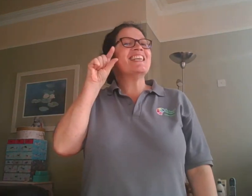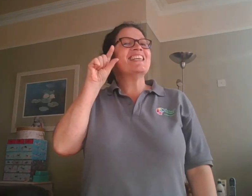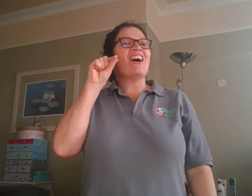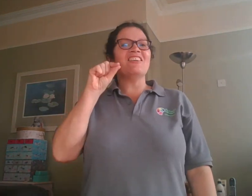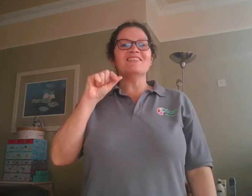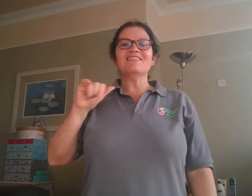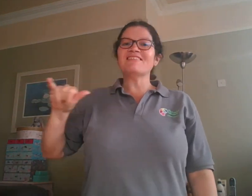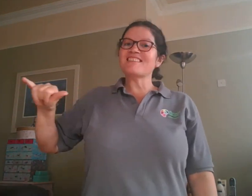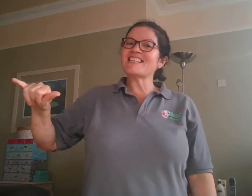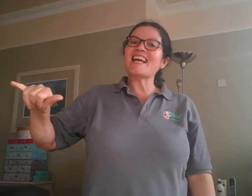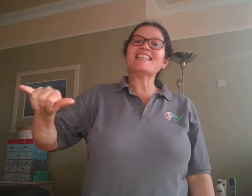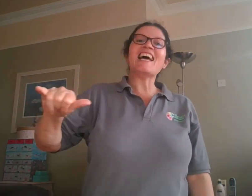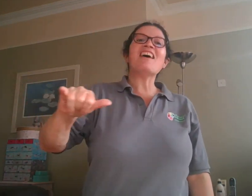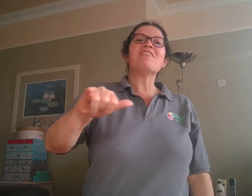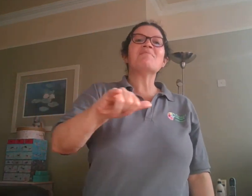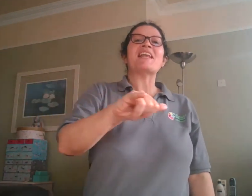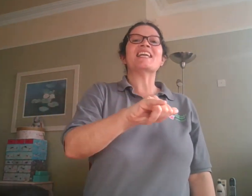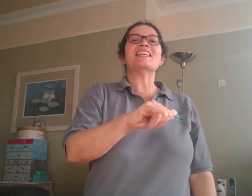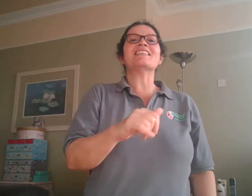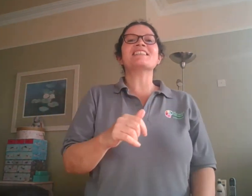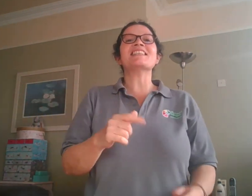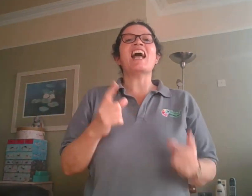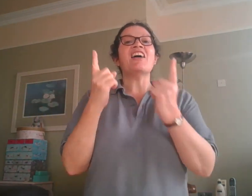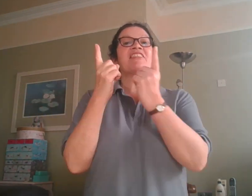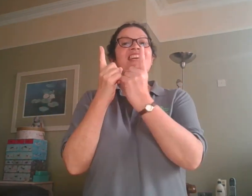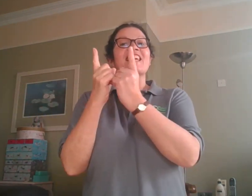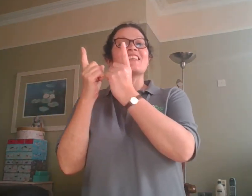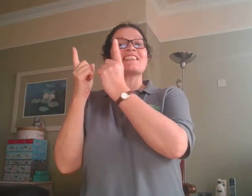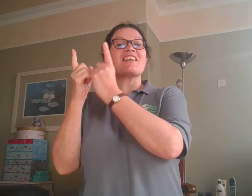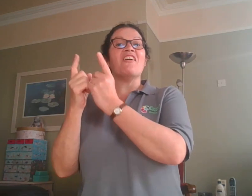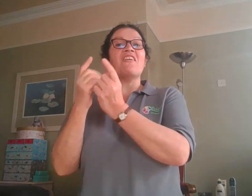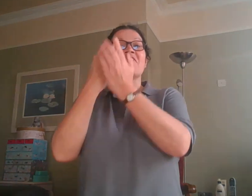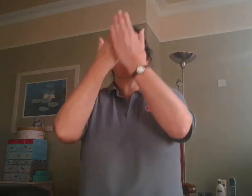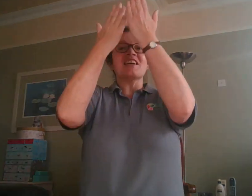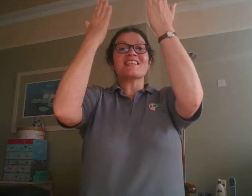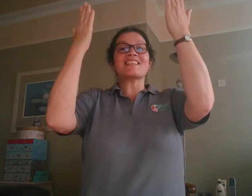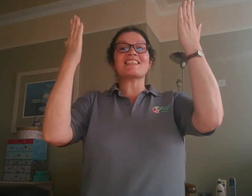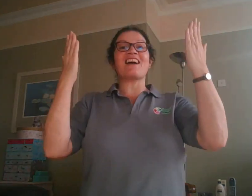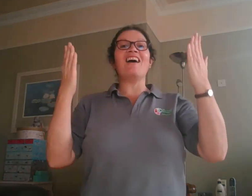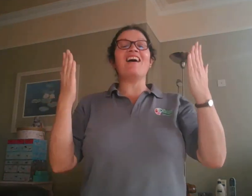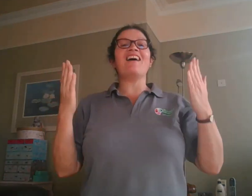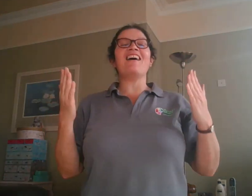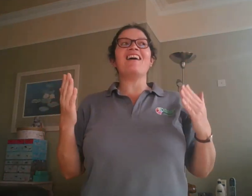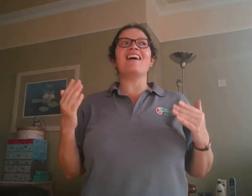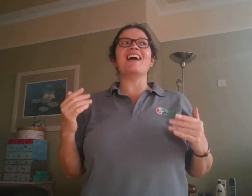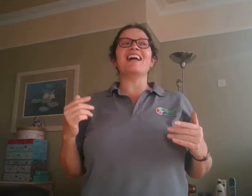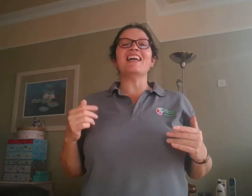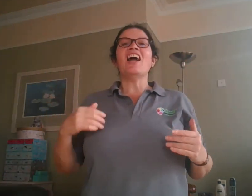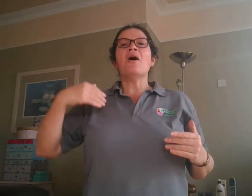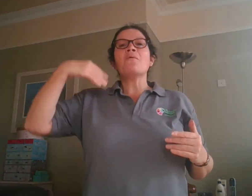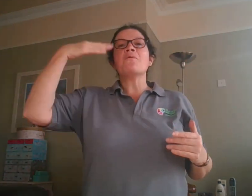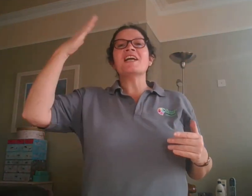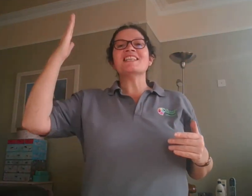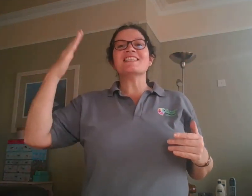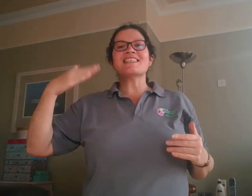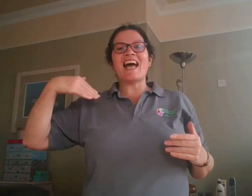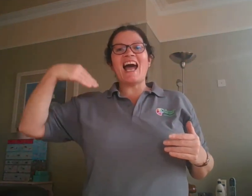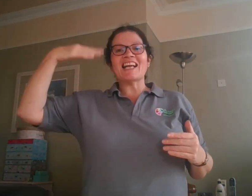Seagulls and aeroplanes, things of the sky, winds that